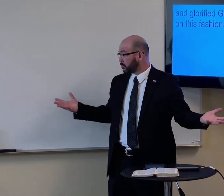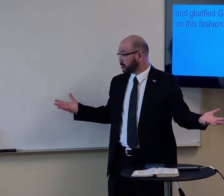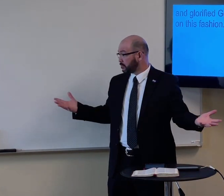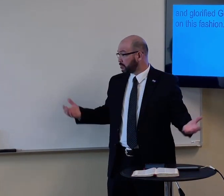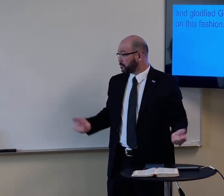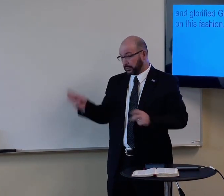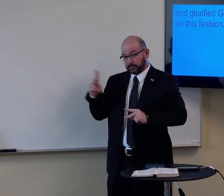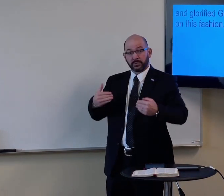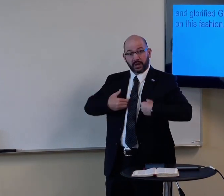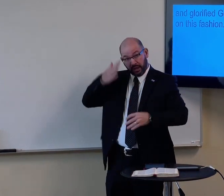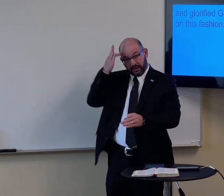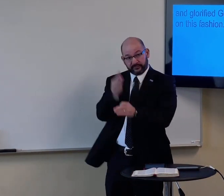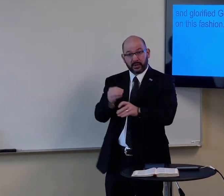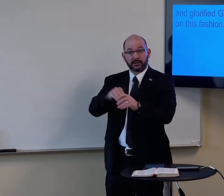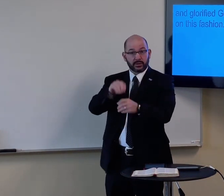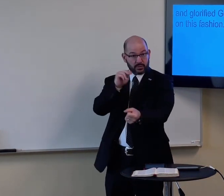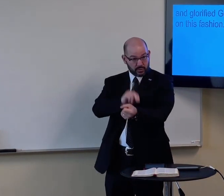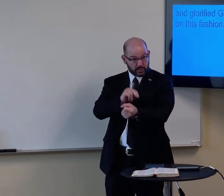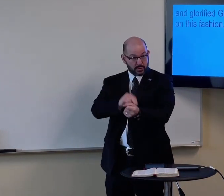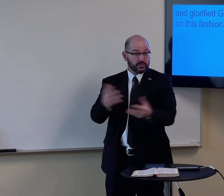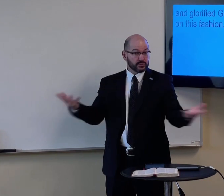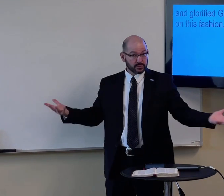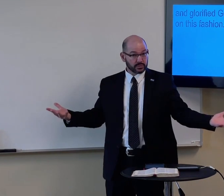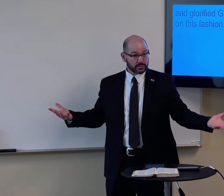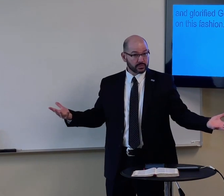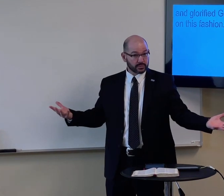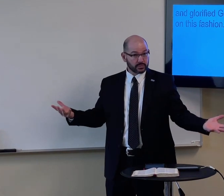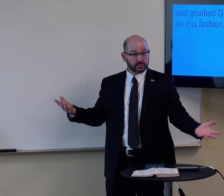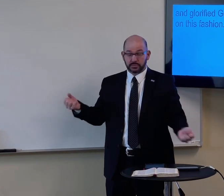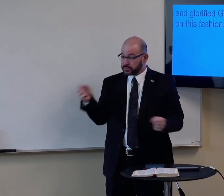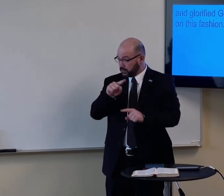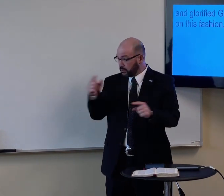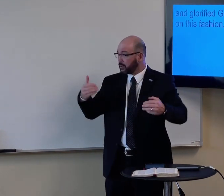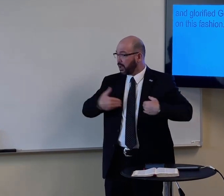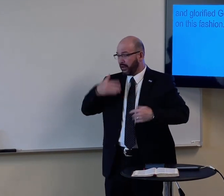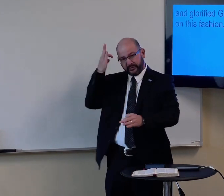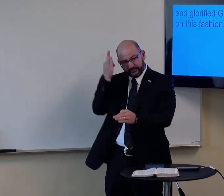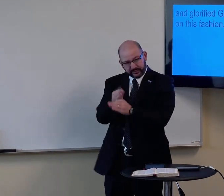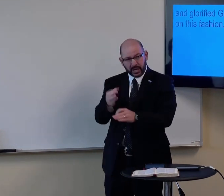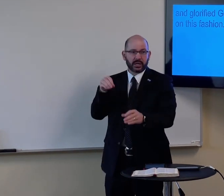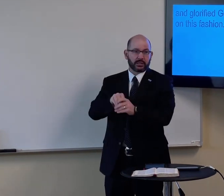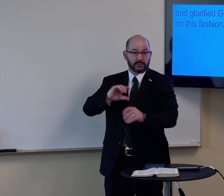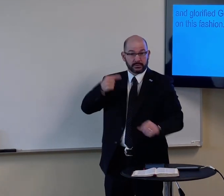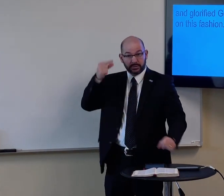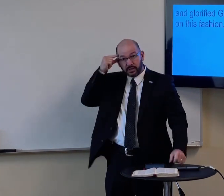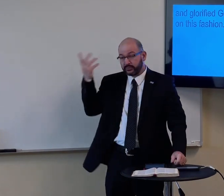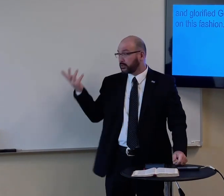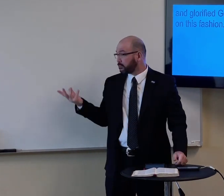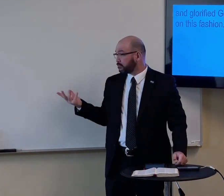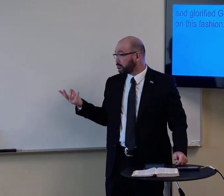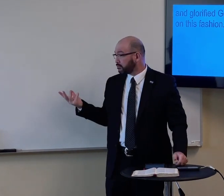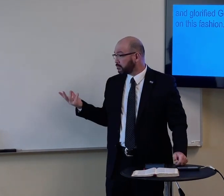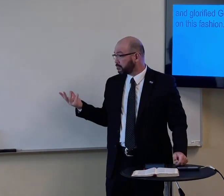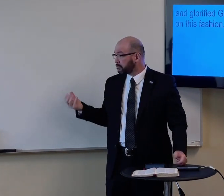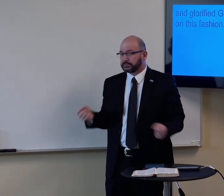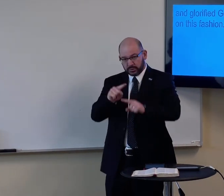Maybe some of you have faith in doctors or nurses, medicine. Do you have faith in the government, perhaps?